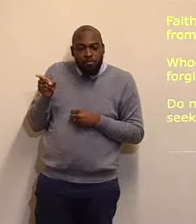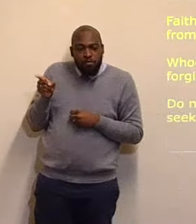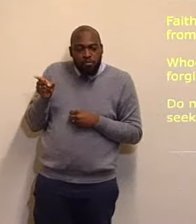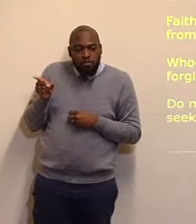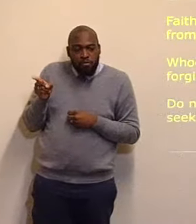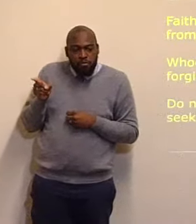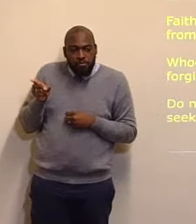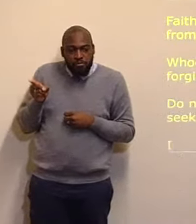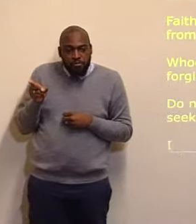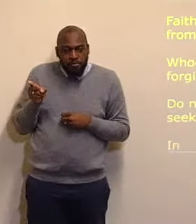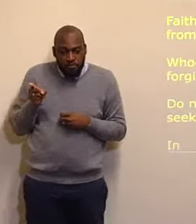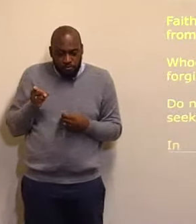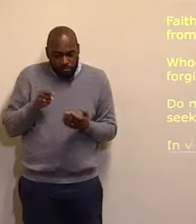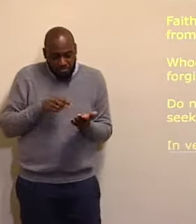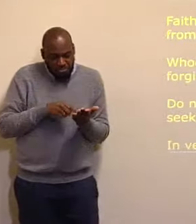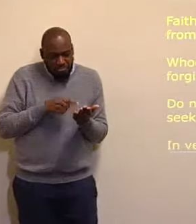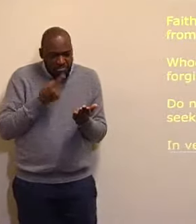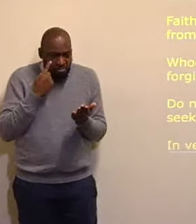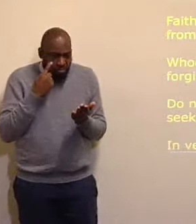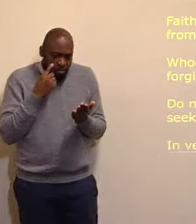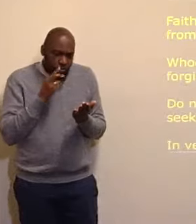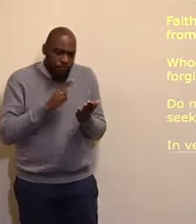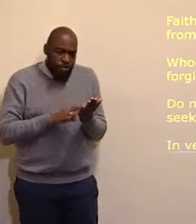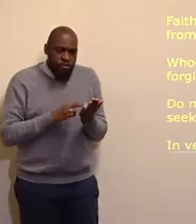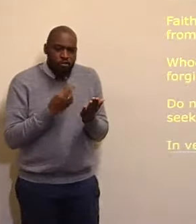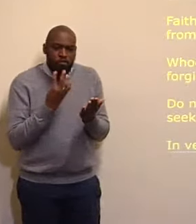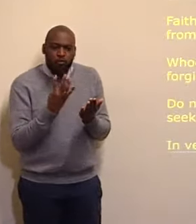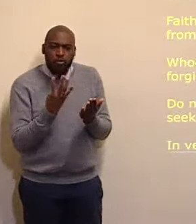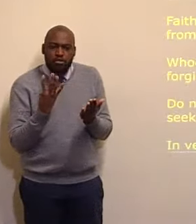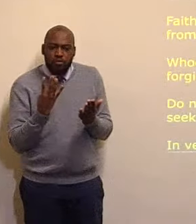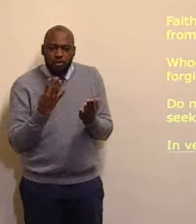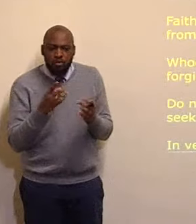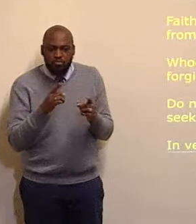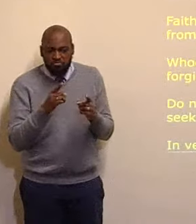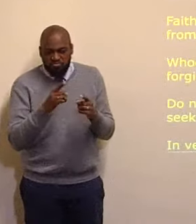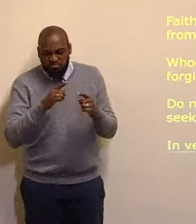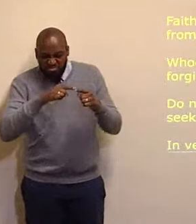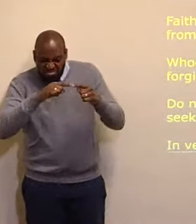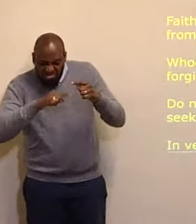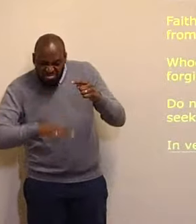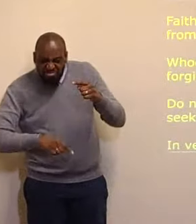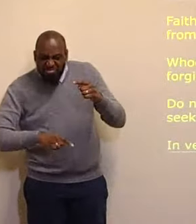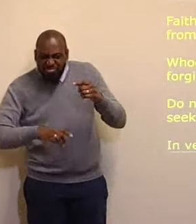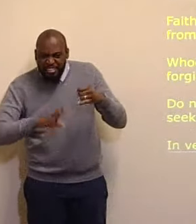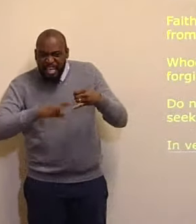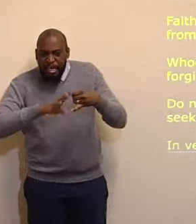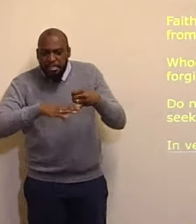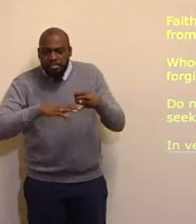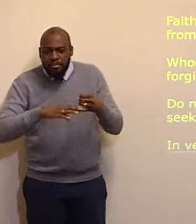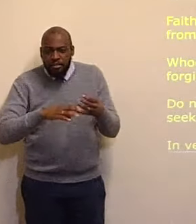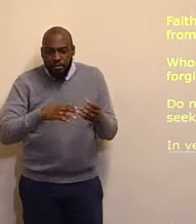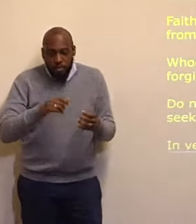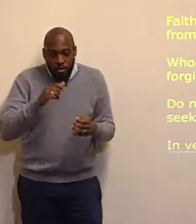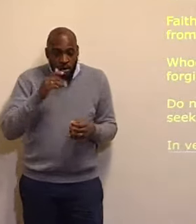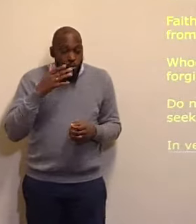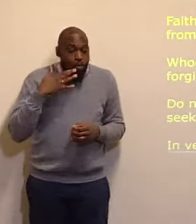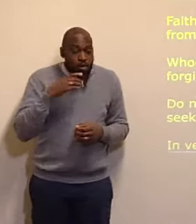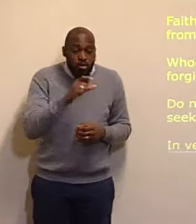verse, 44, and to the end, when, Bernalias, believed on the Lord, Jesus Christ,